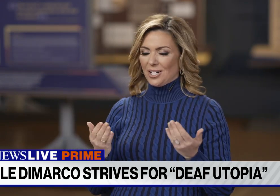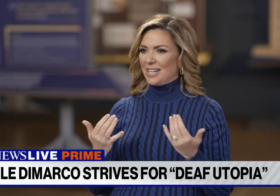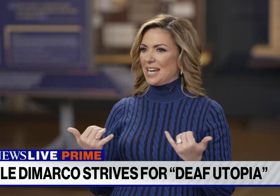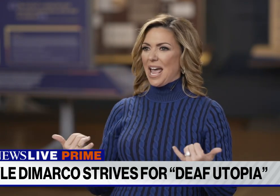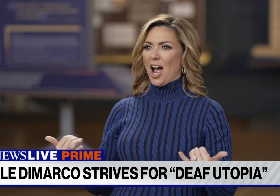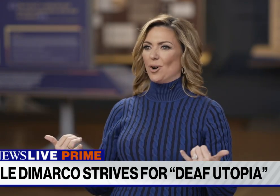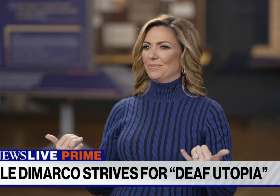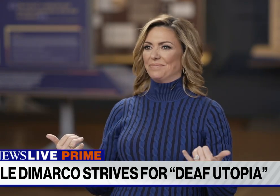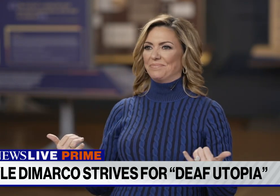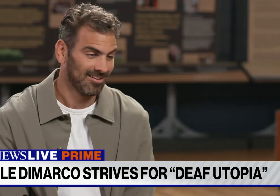now?